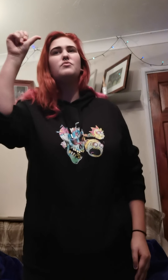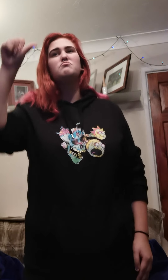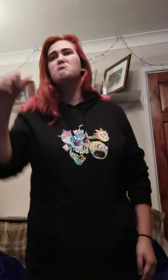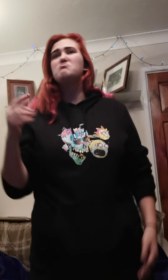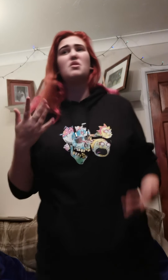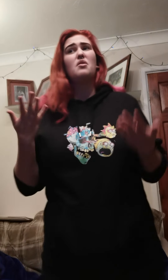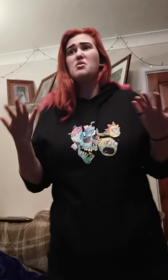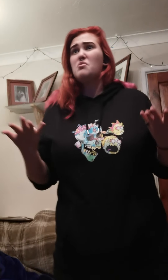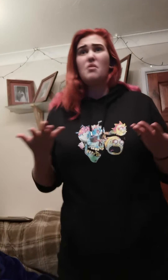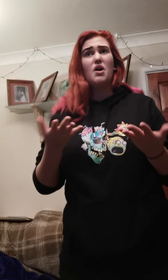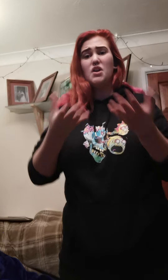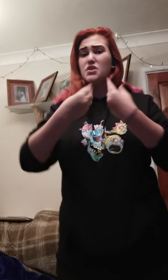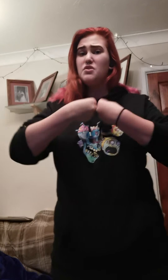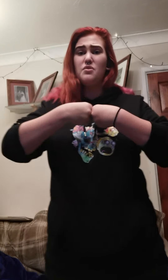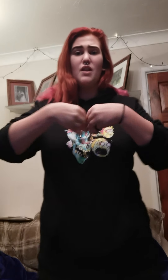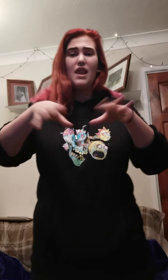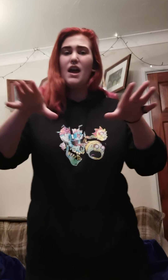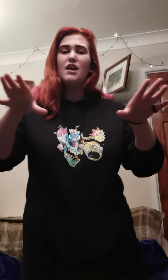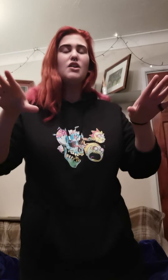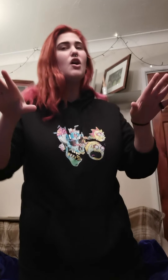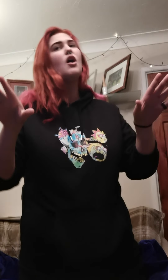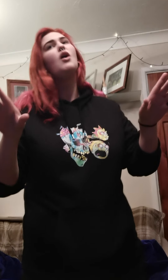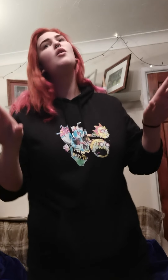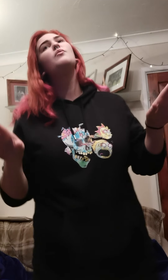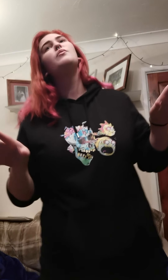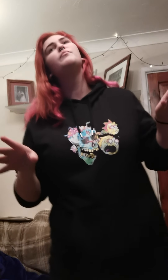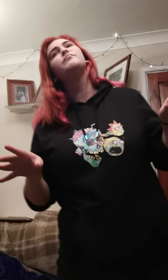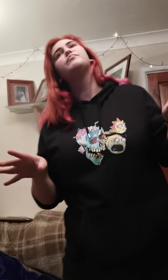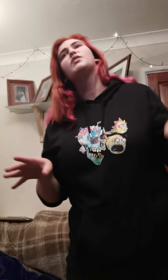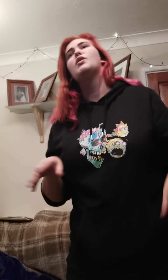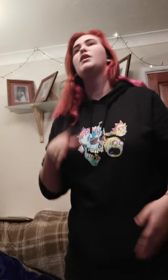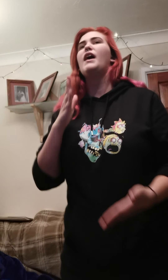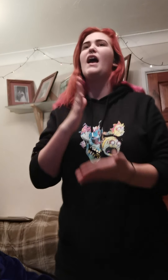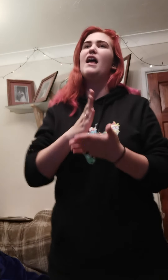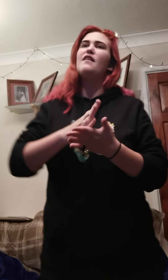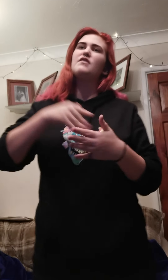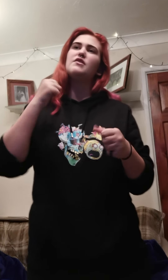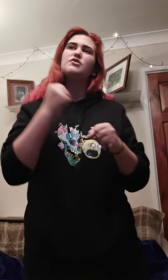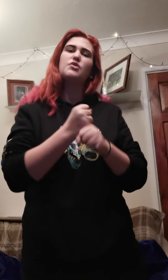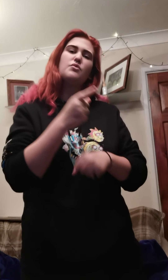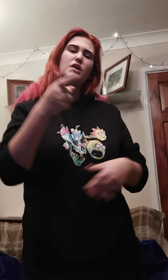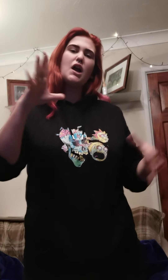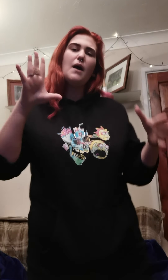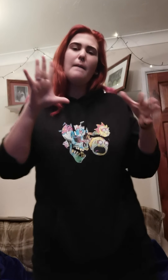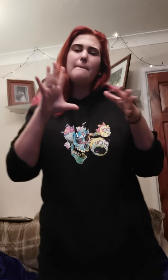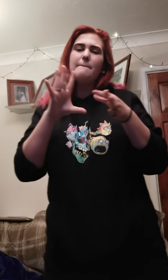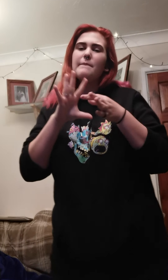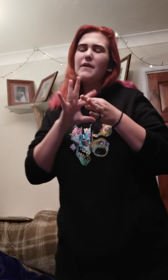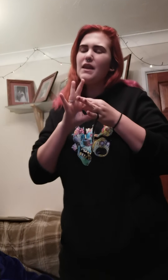Which one you let go Would it make you complete?